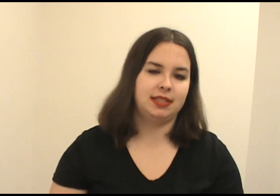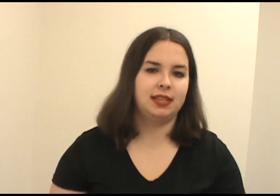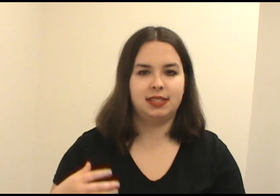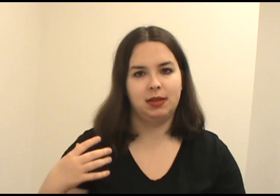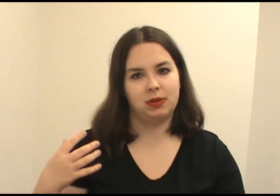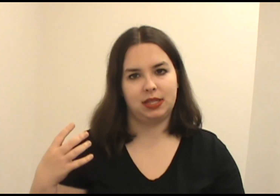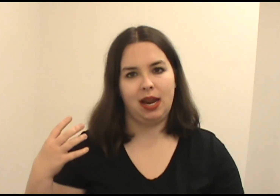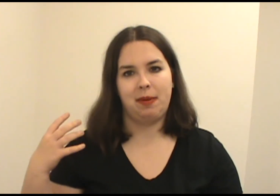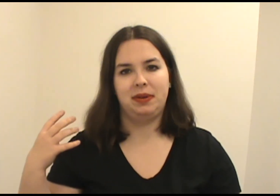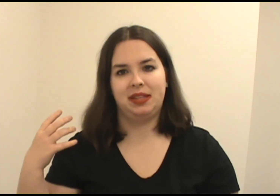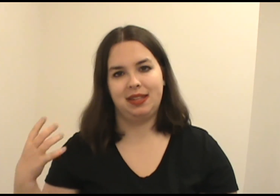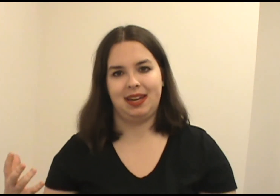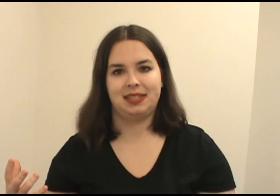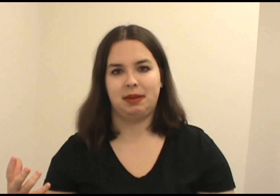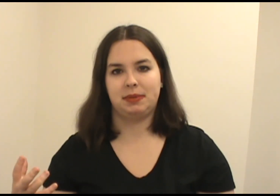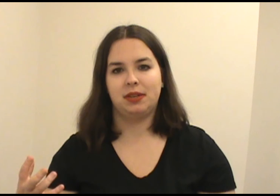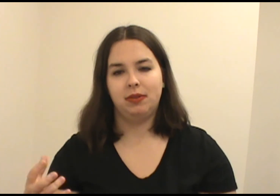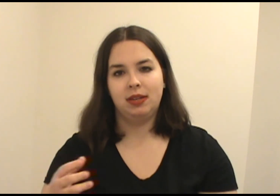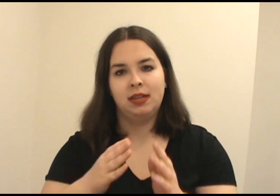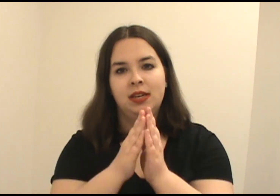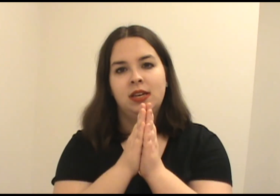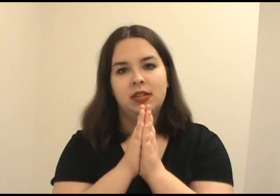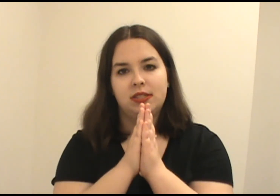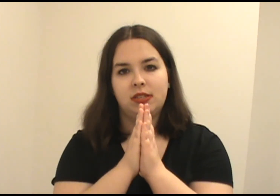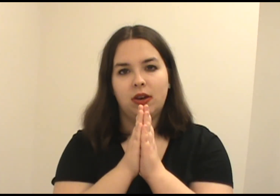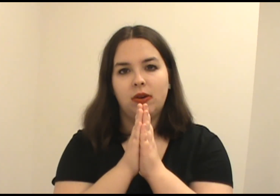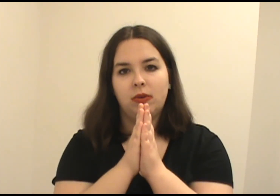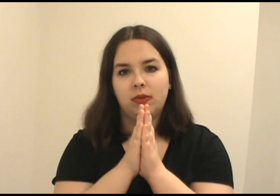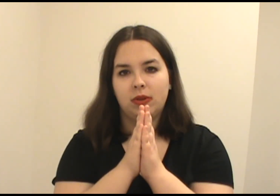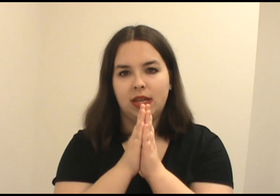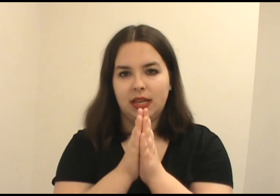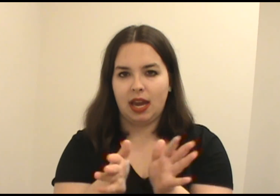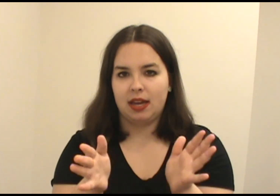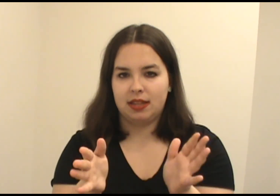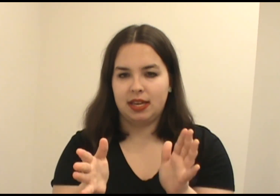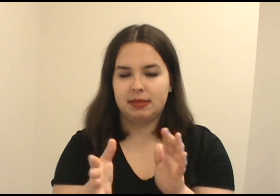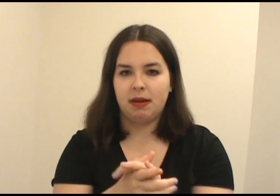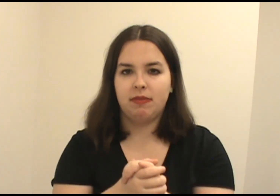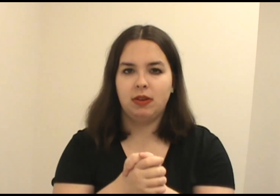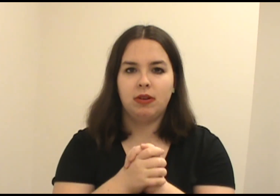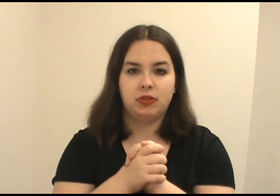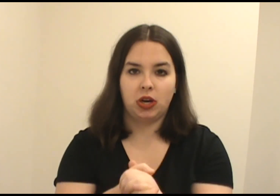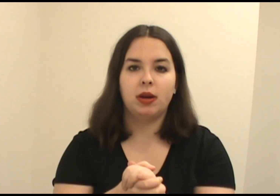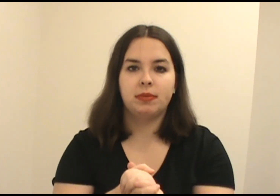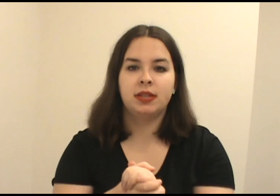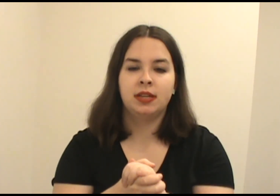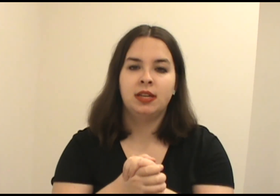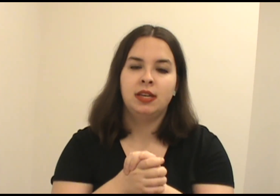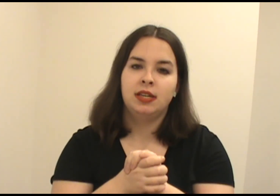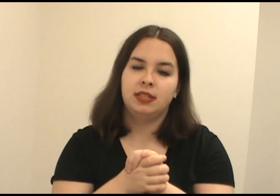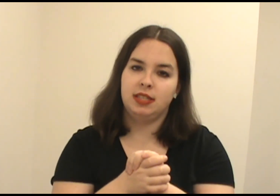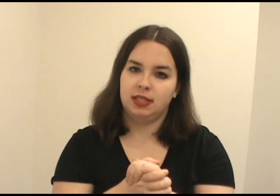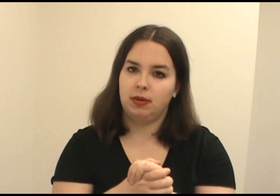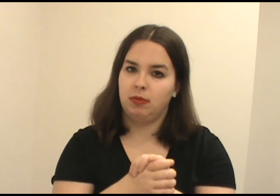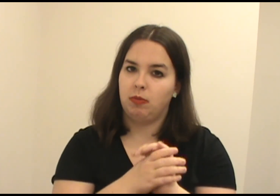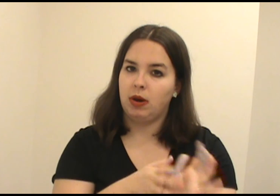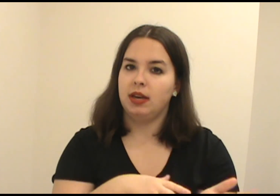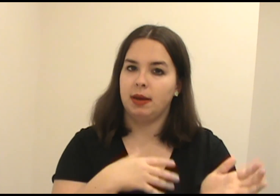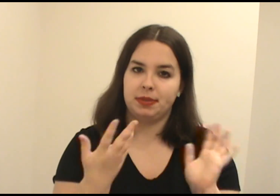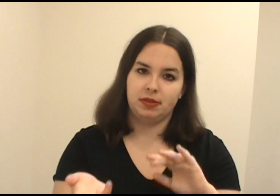excited to see what's going to happen in the next episode. So yeah that's my review of Charmed season 1 episode